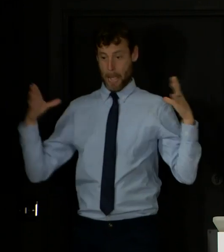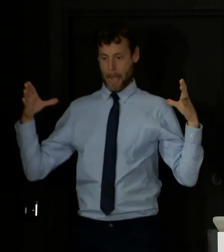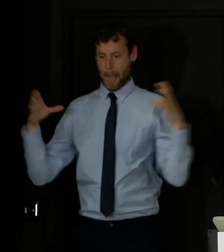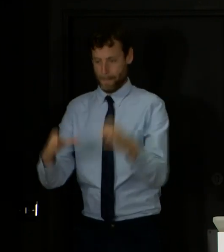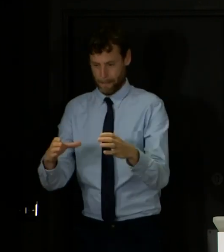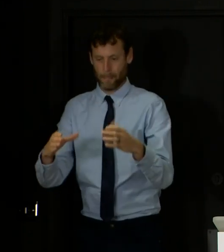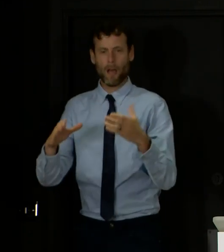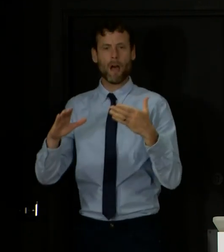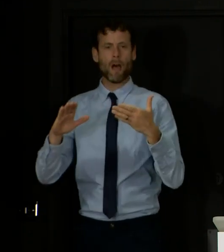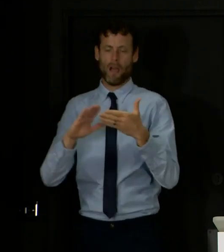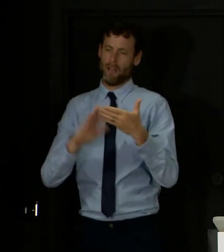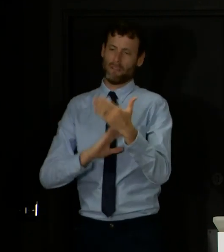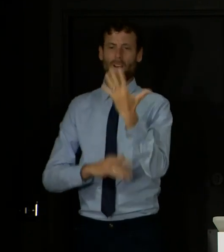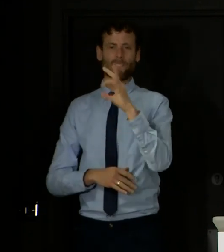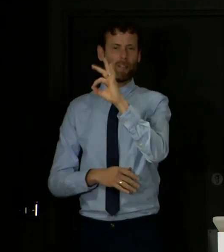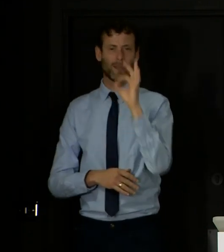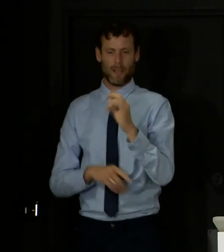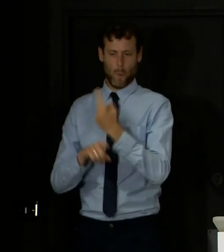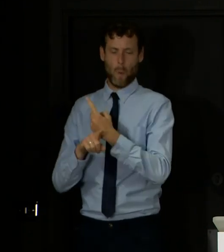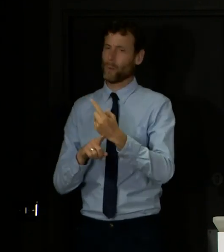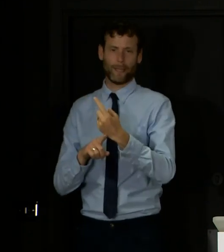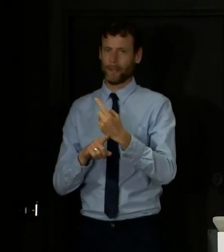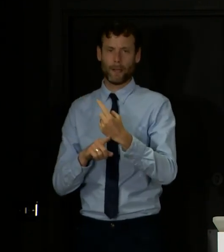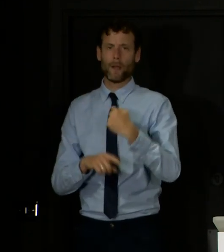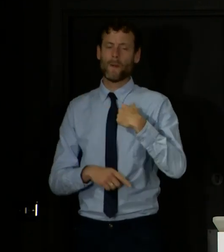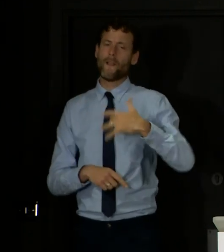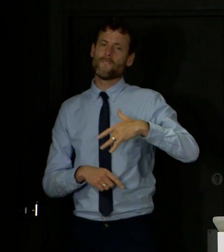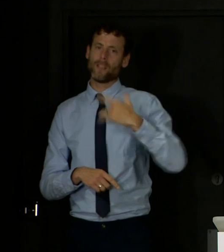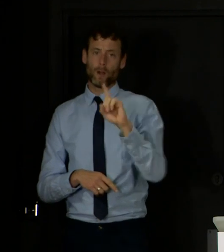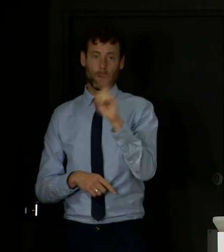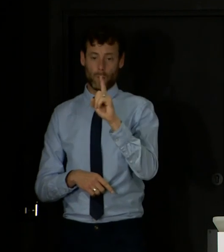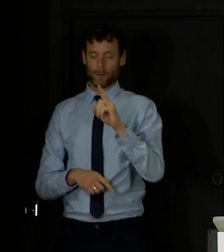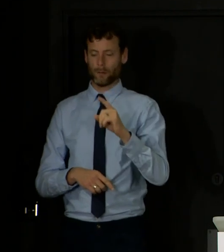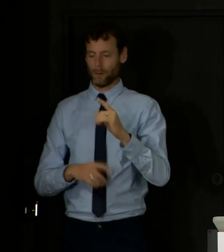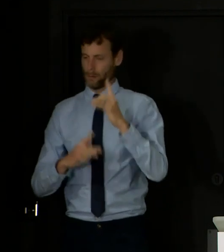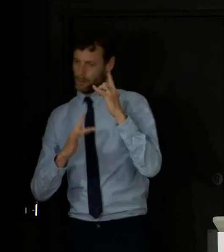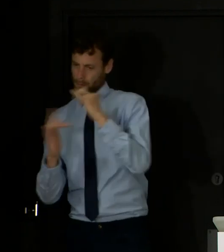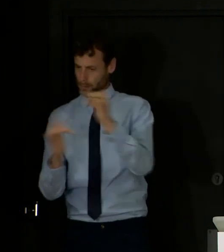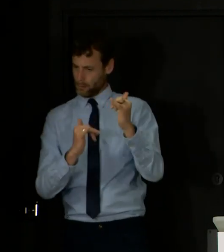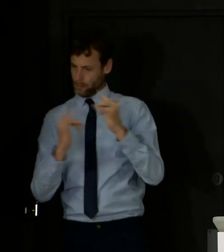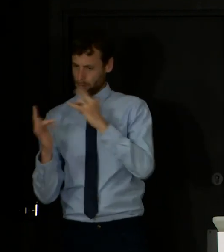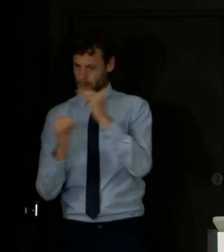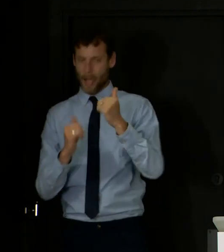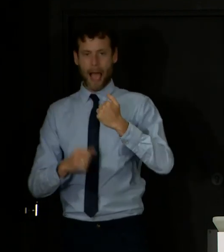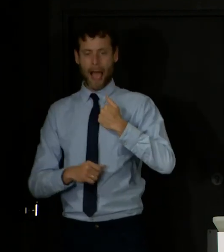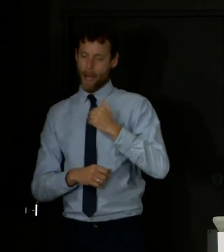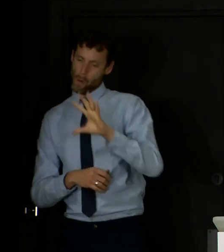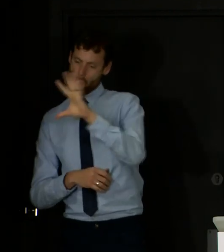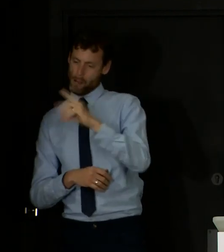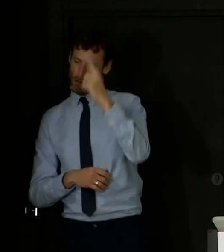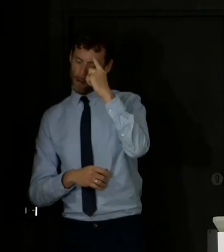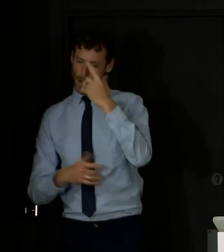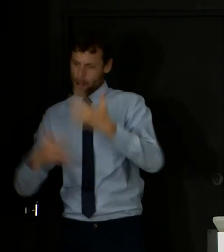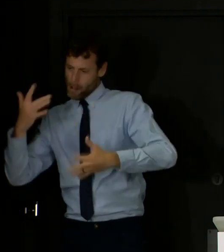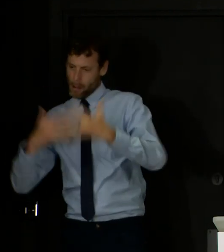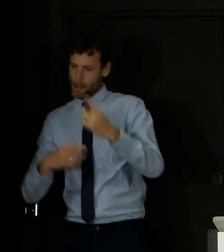has more than halved in just one week. What has been happening is that we have been reassessing our estimates for previous weeks